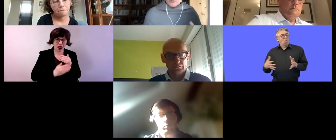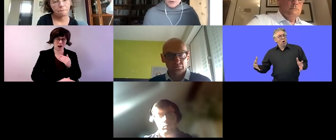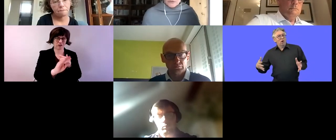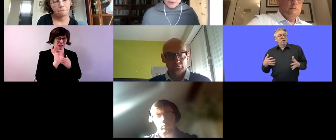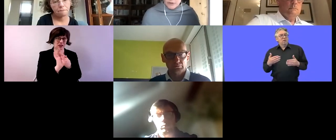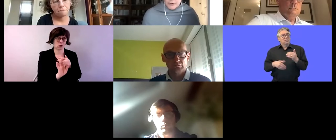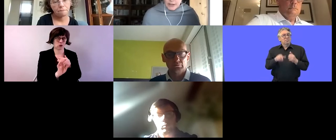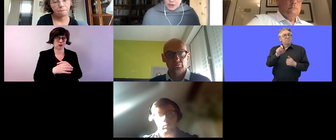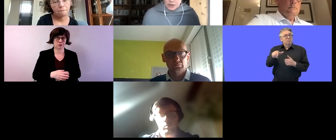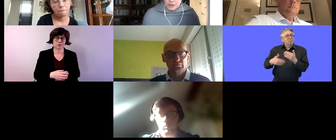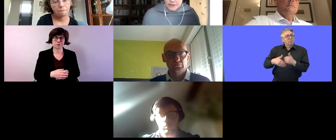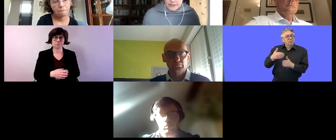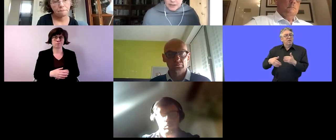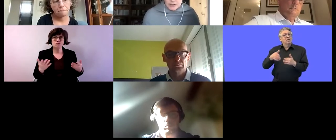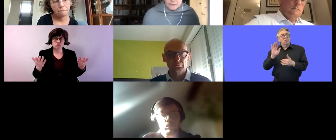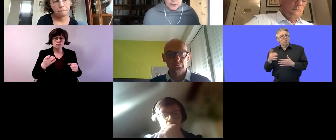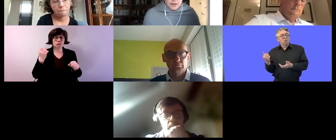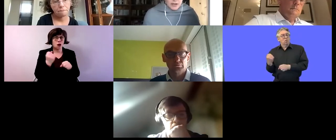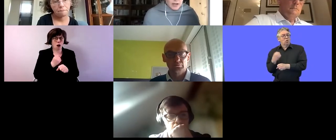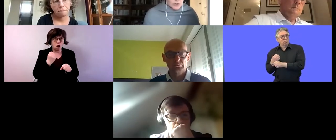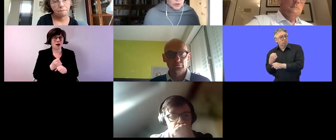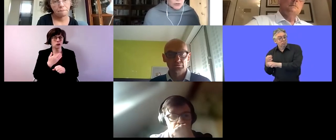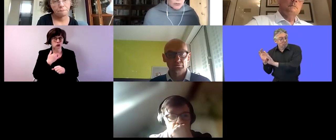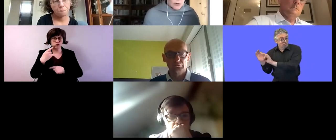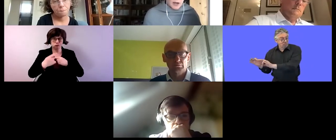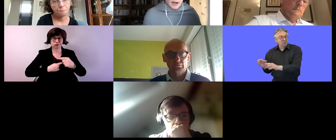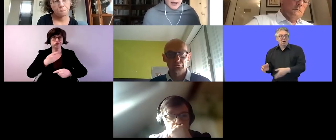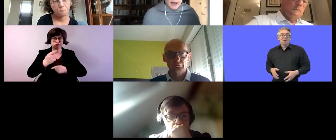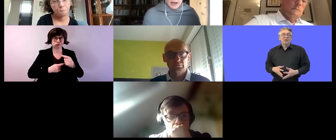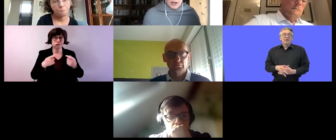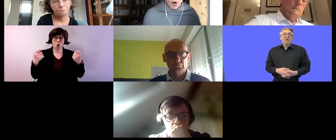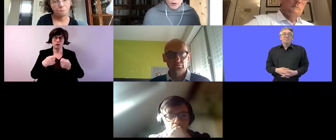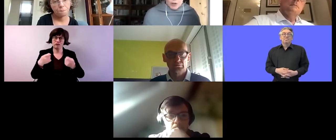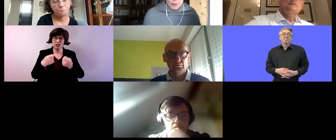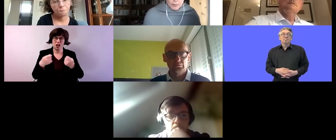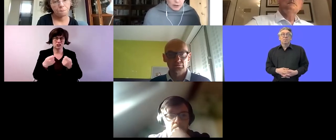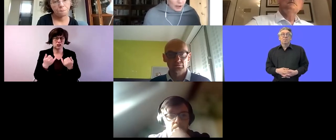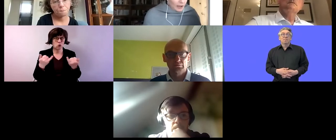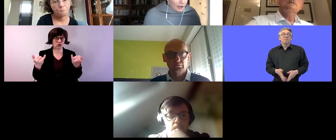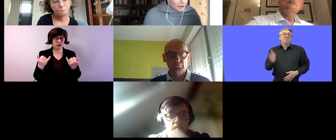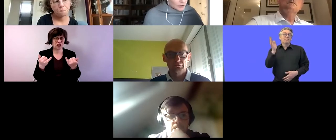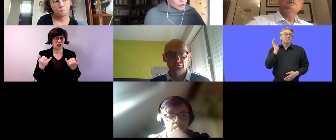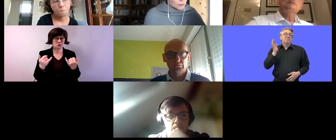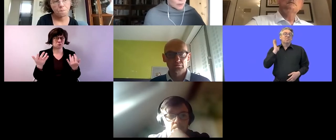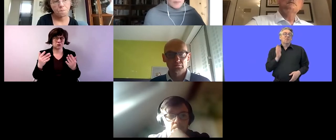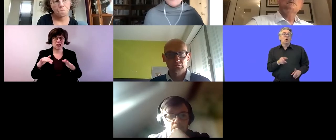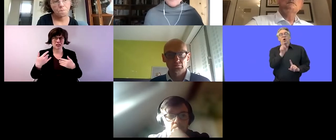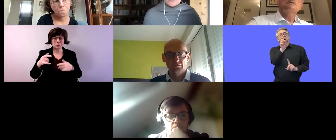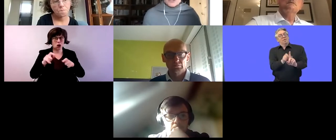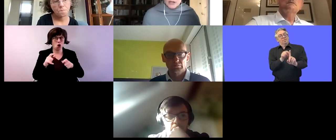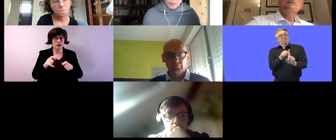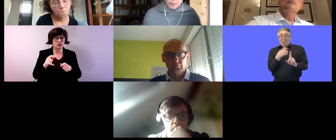remove some of the financial disincentives and to uh encourage people uh to